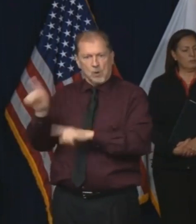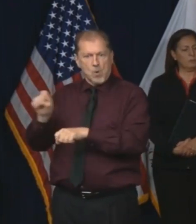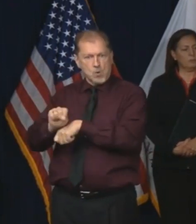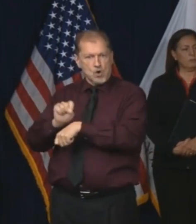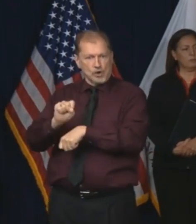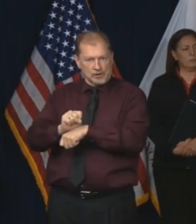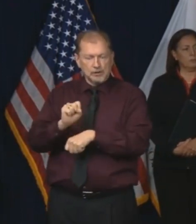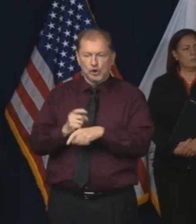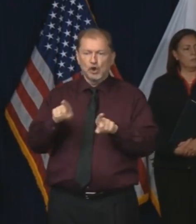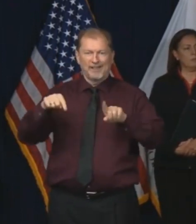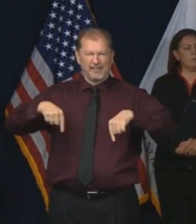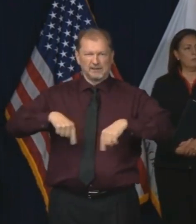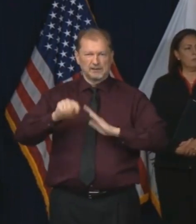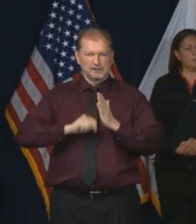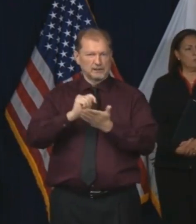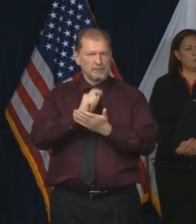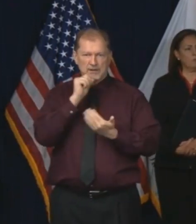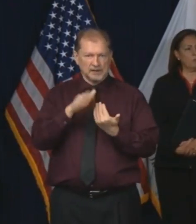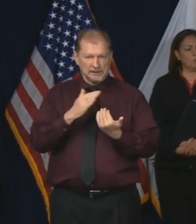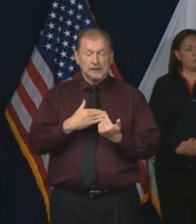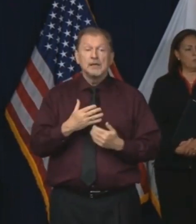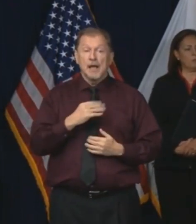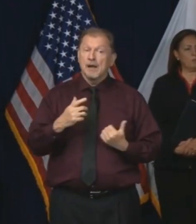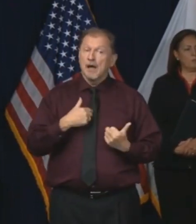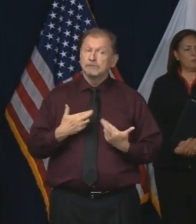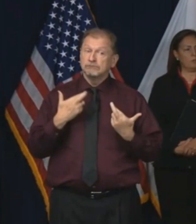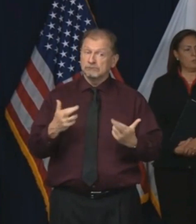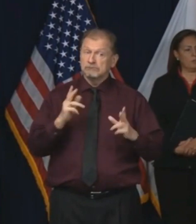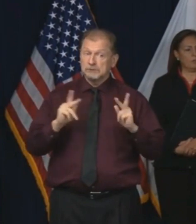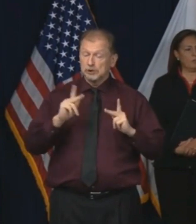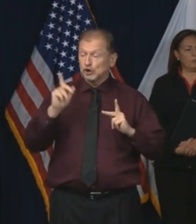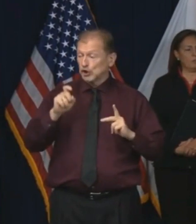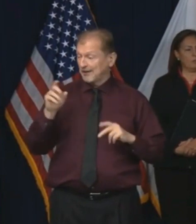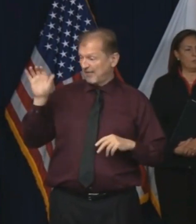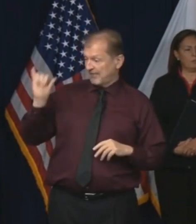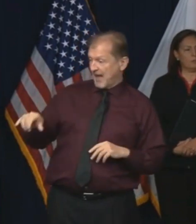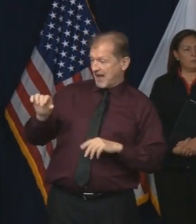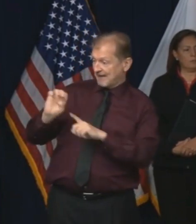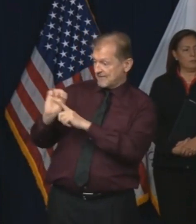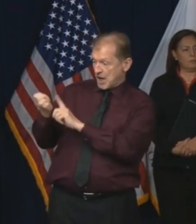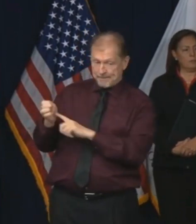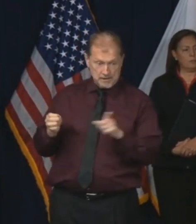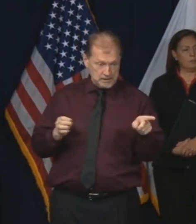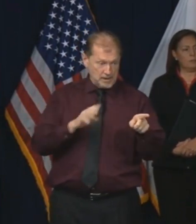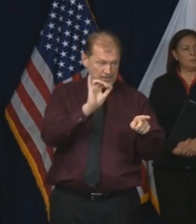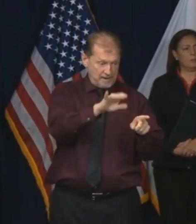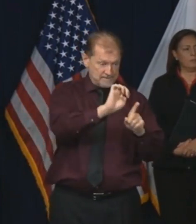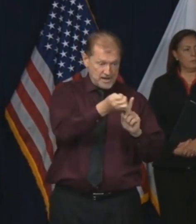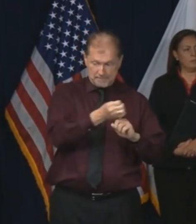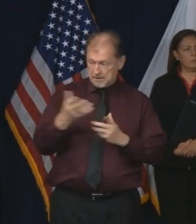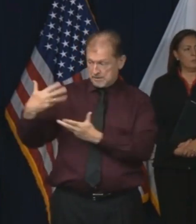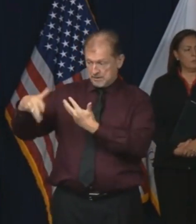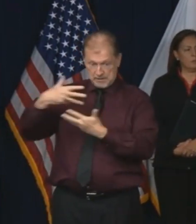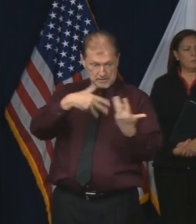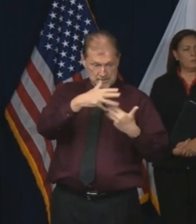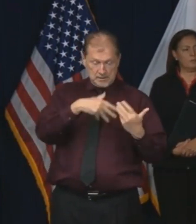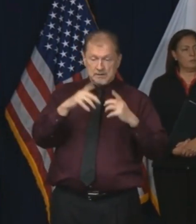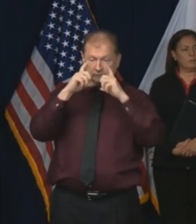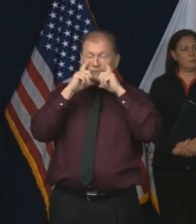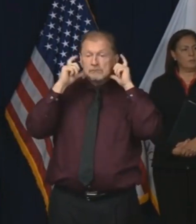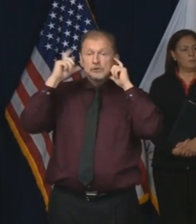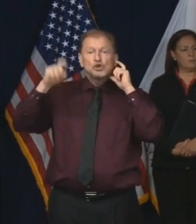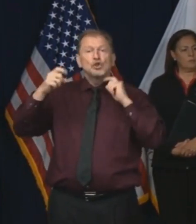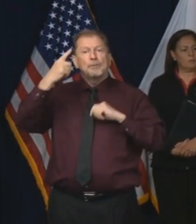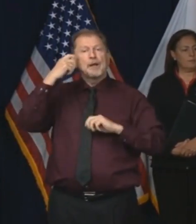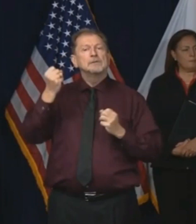And I would suggest, as I have, that people wear masks in any circumstance in which they're going to be coming in contact with the public on a